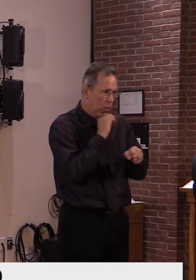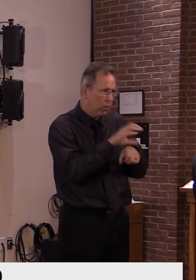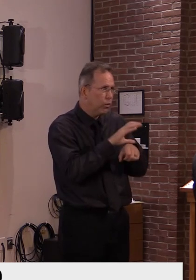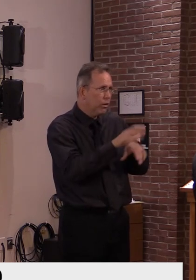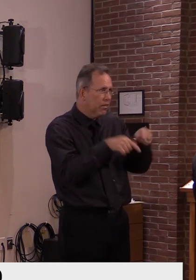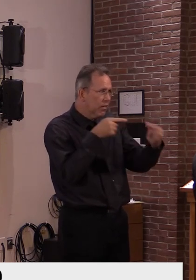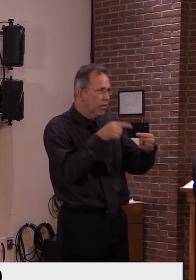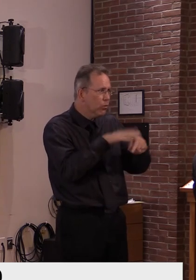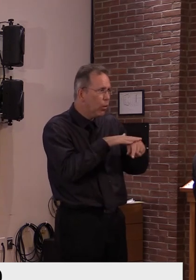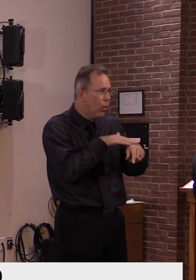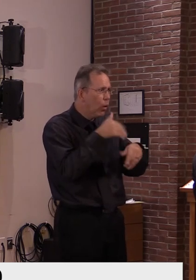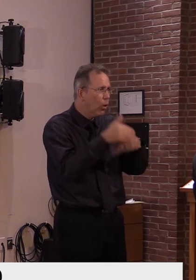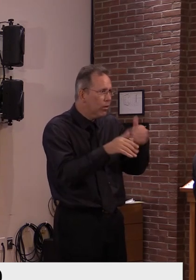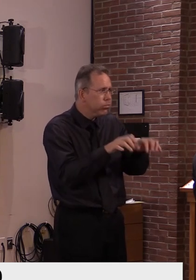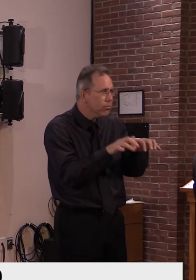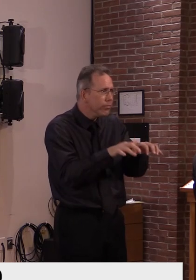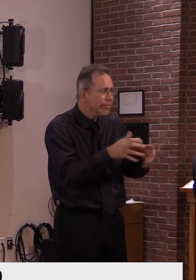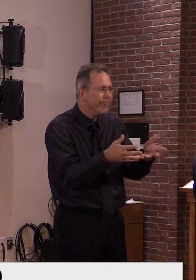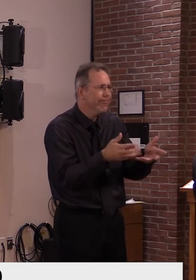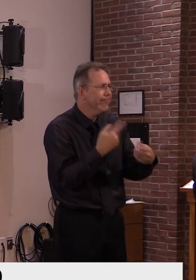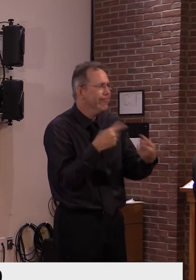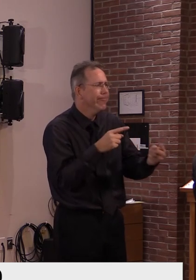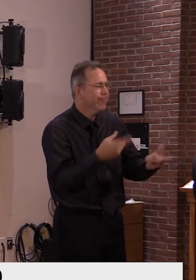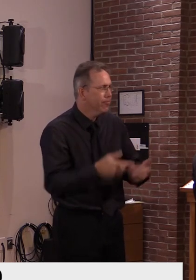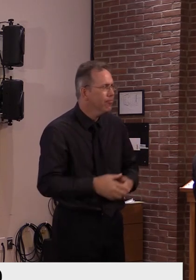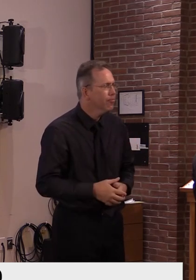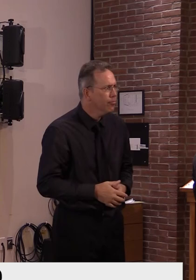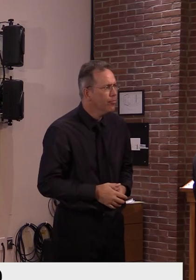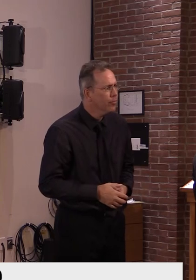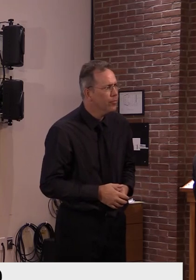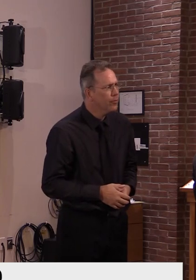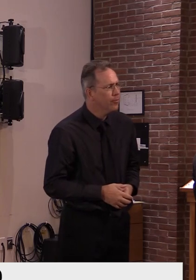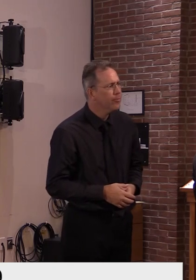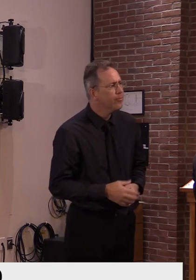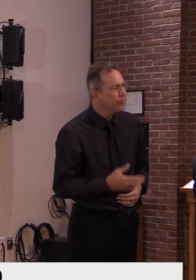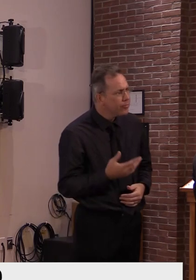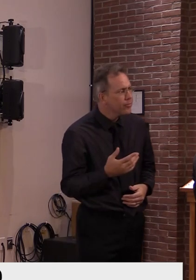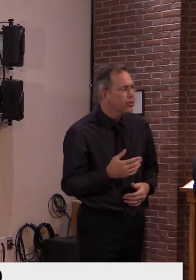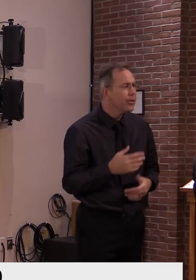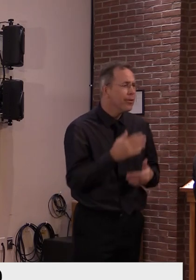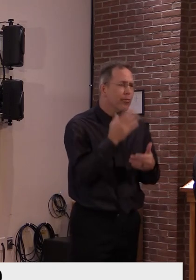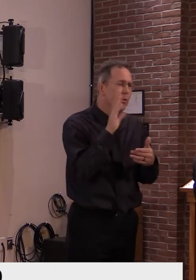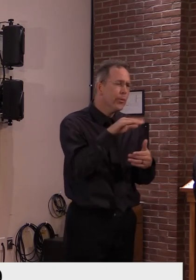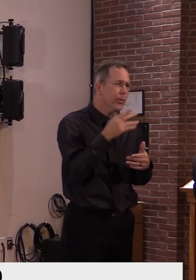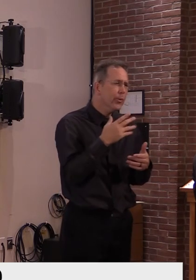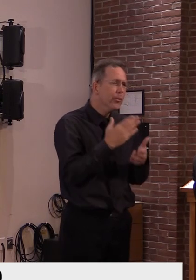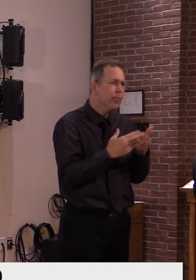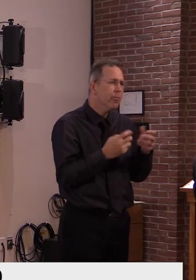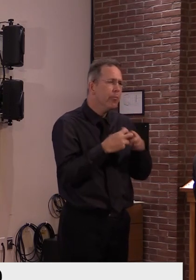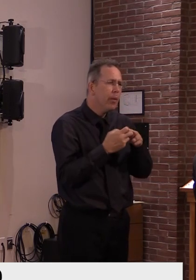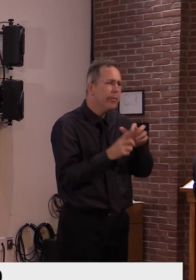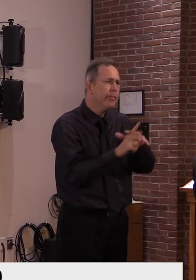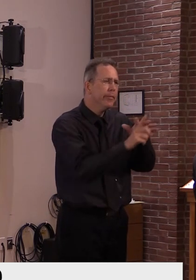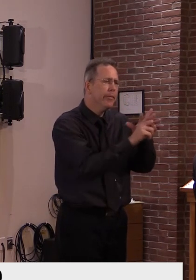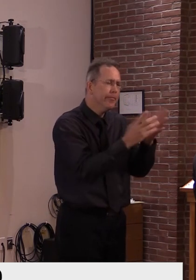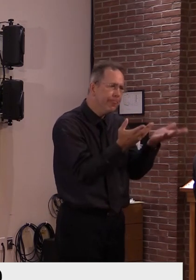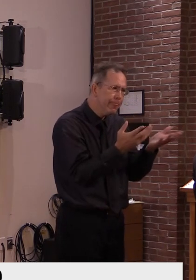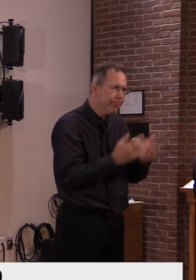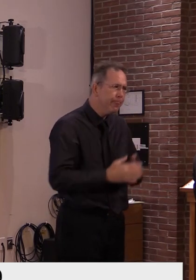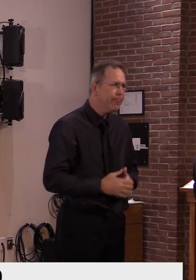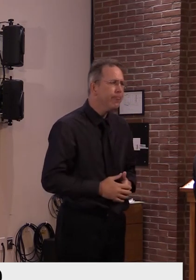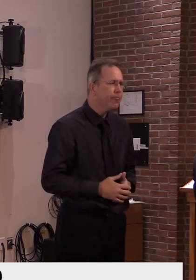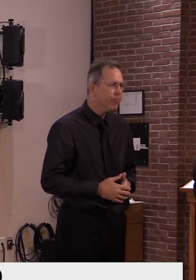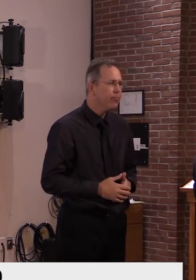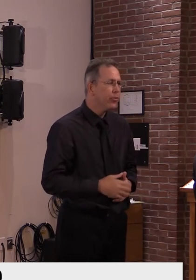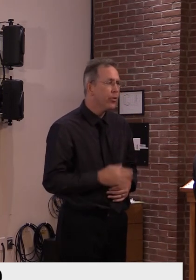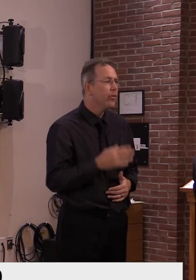they've, um, we've had, again, some shortcomings, uh, we've, we've rectified that, um, but, uh, but they will continue, uh, to be